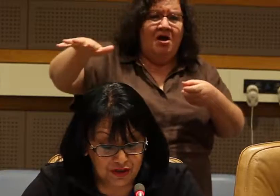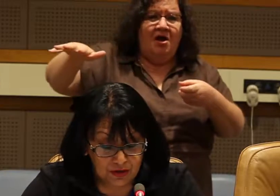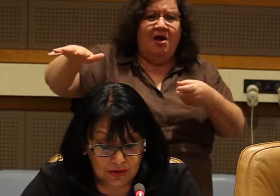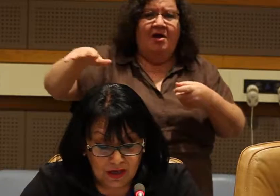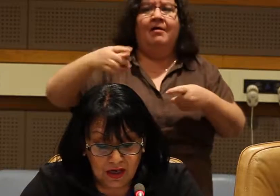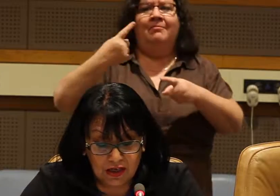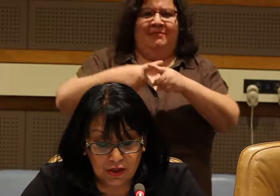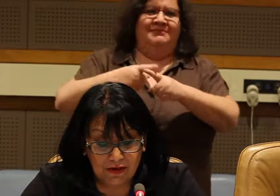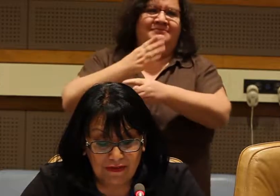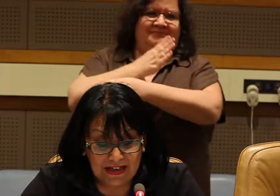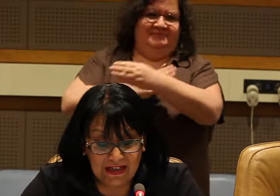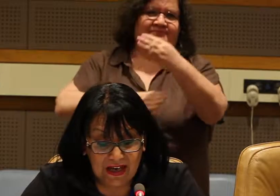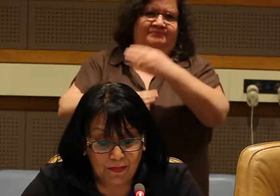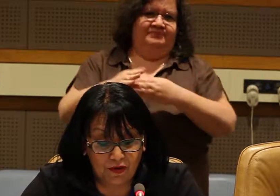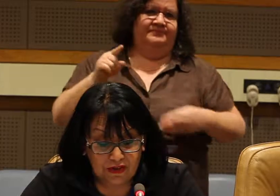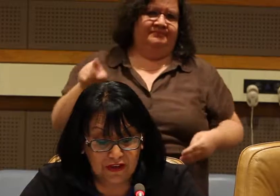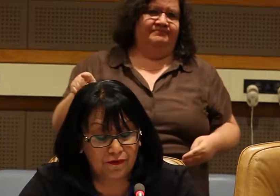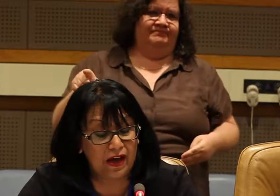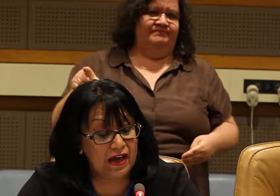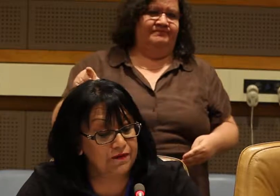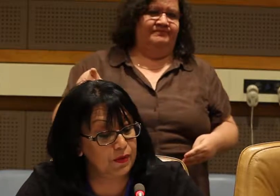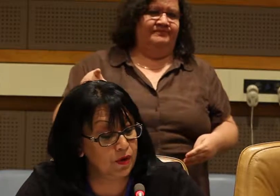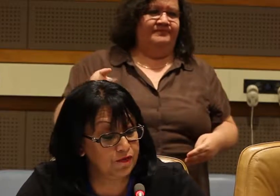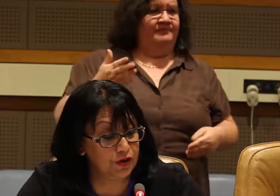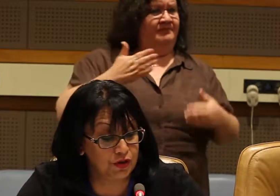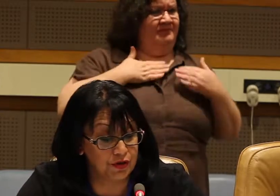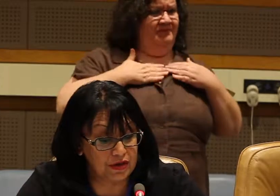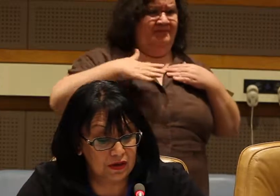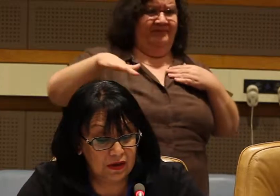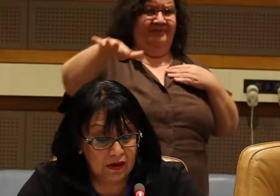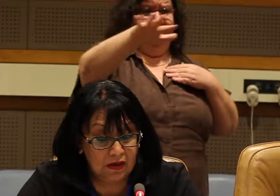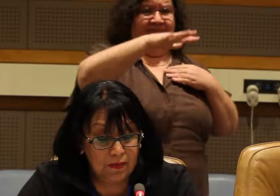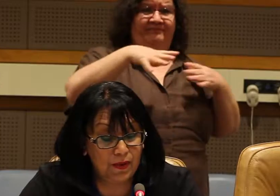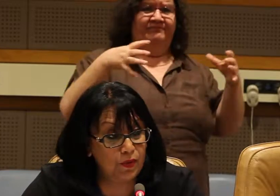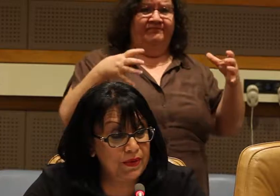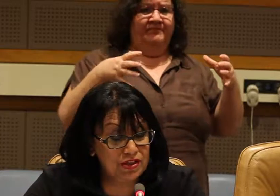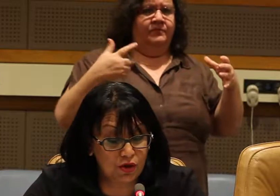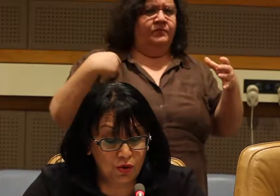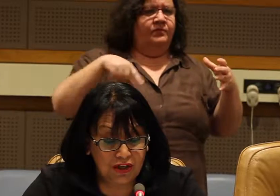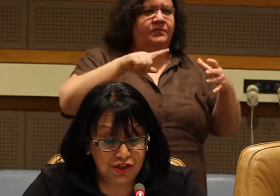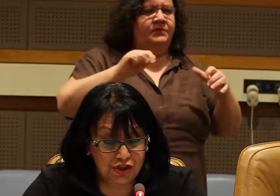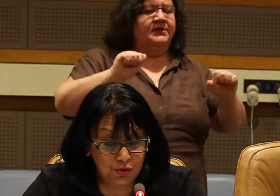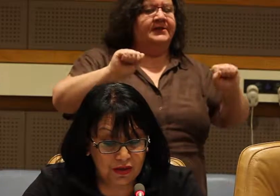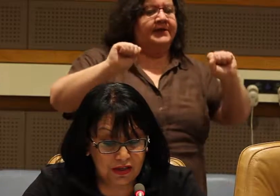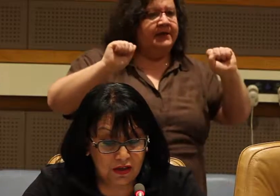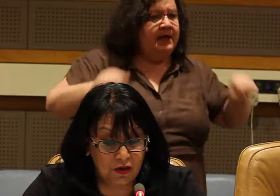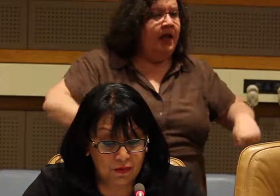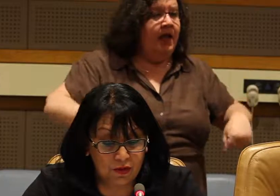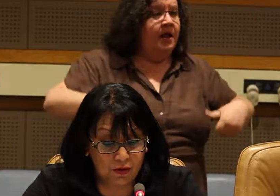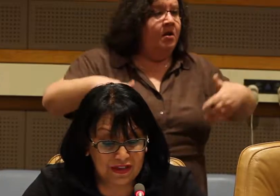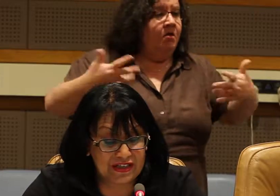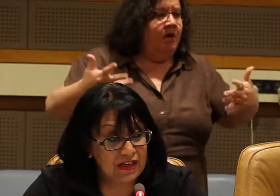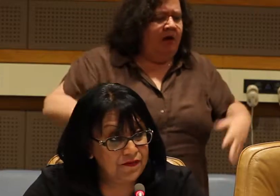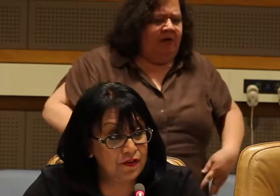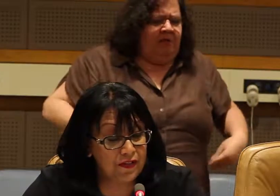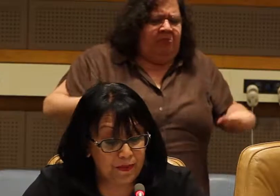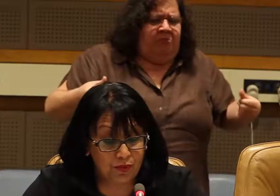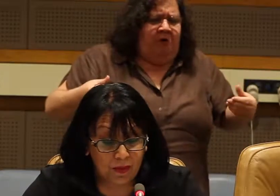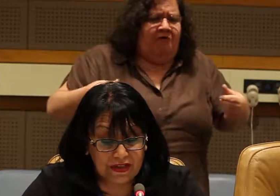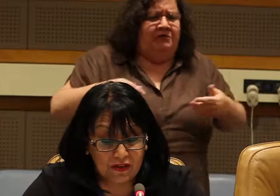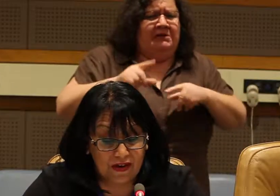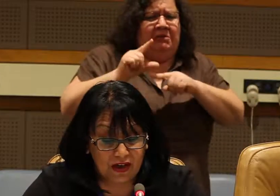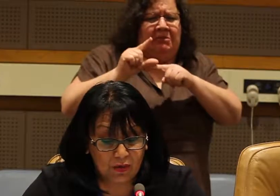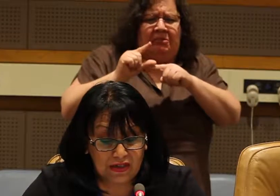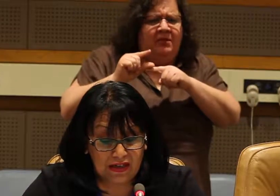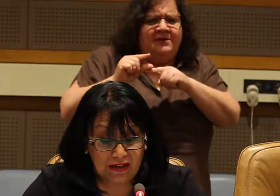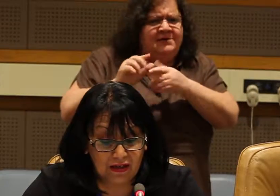the potential to eradicate poverty for everyone for good. But we must all ensure that the global goals deliver on their